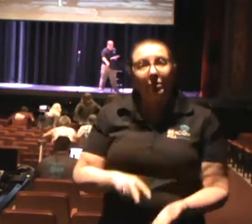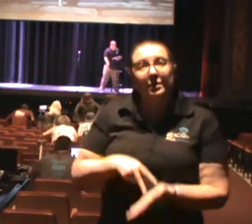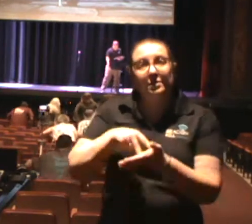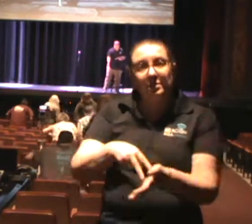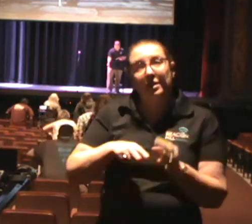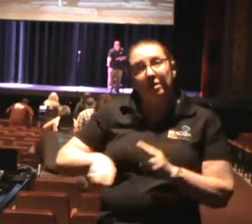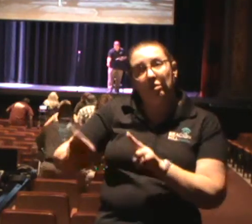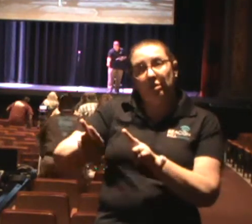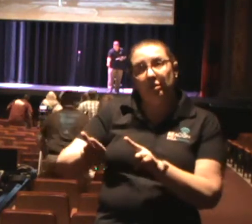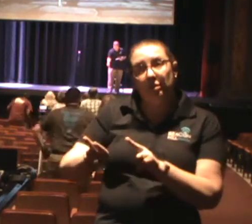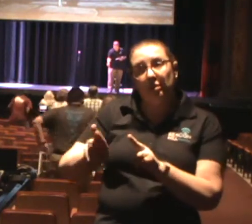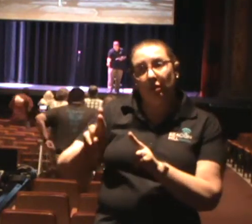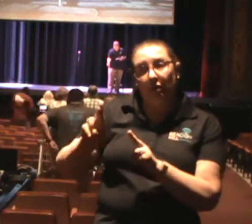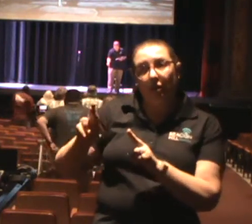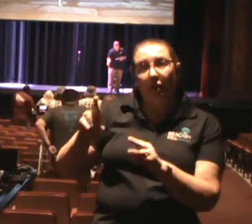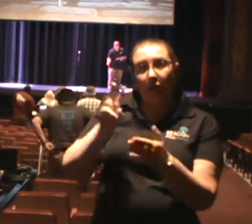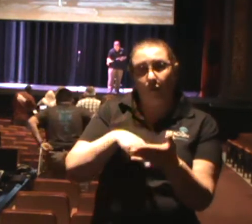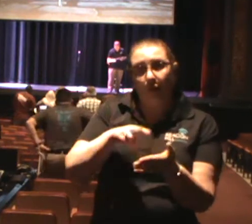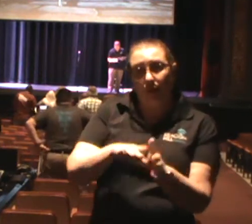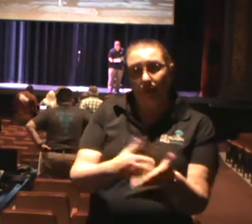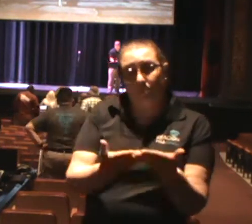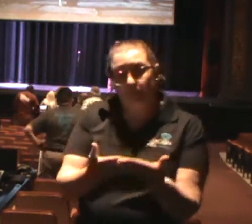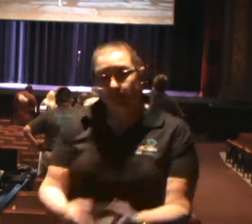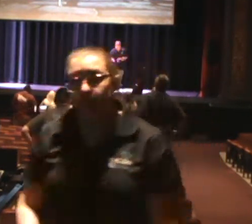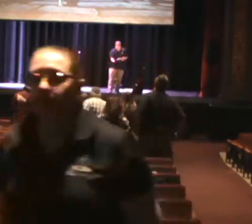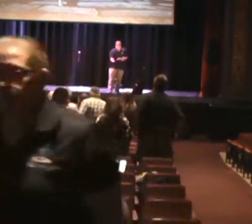10, verses 14 through 21.